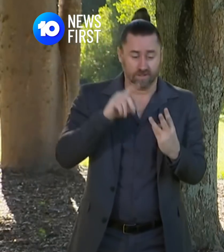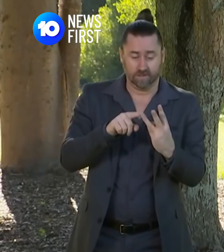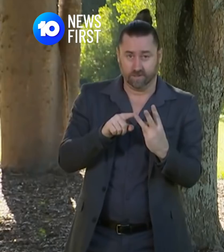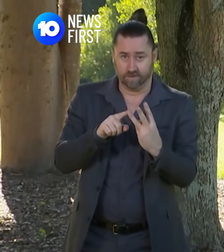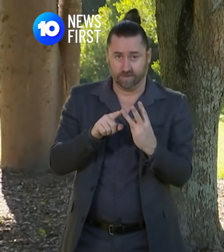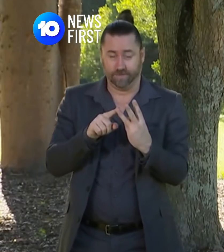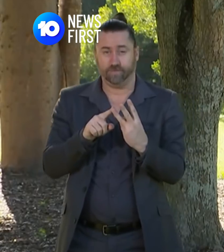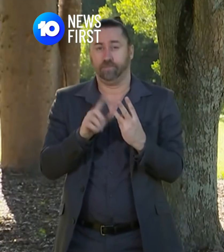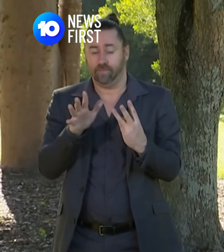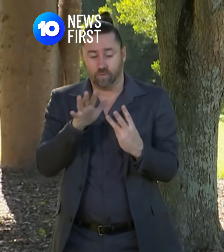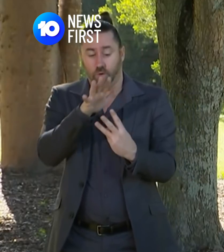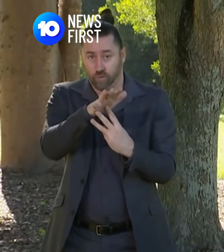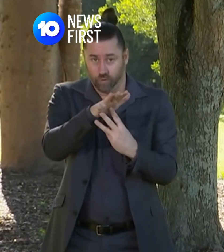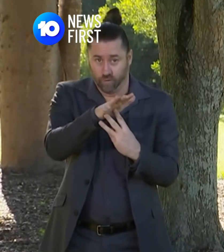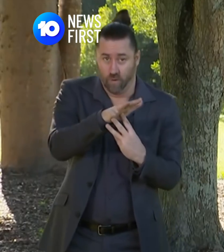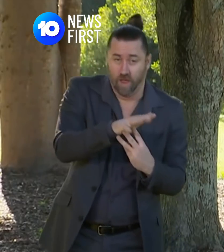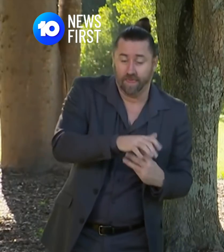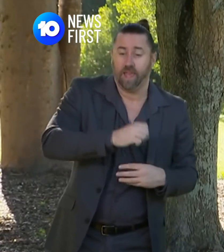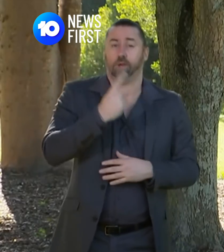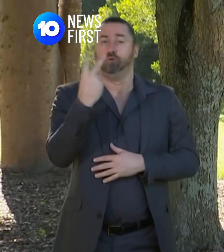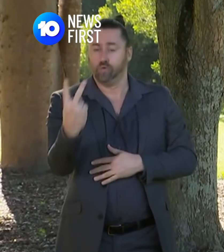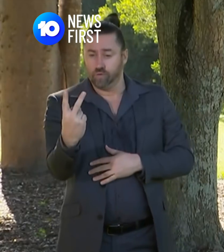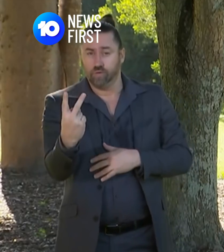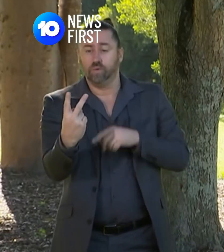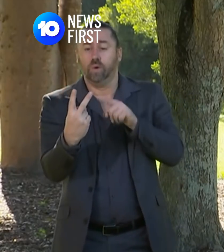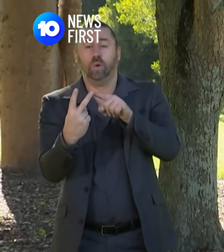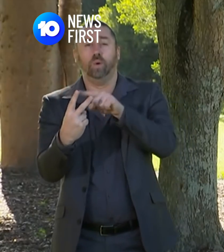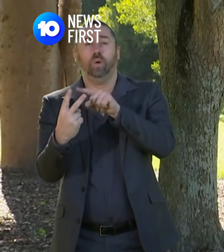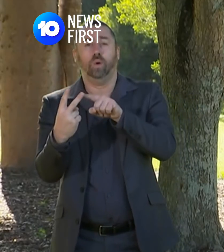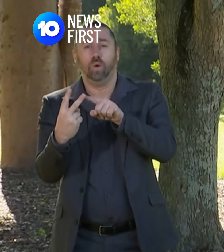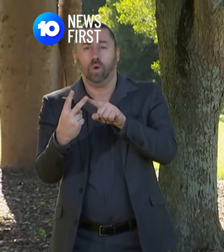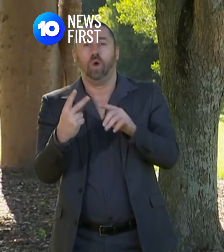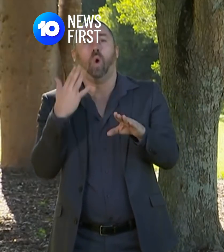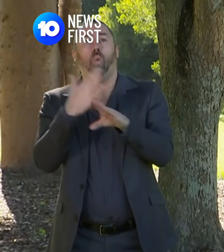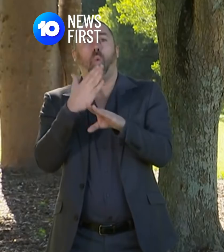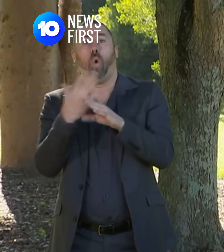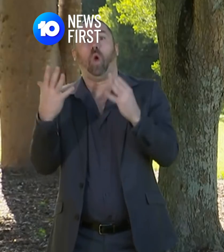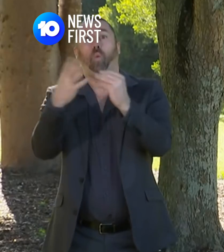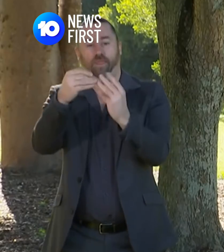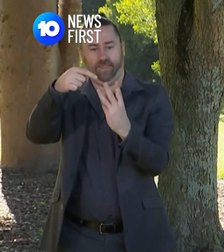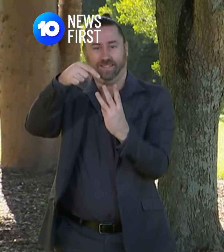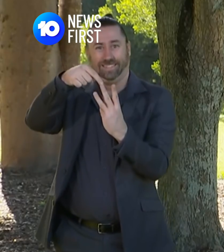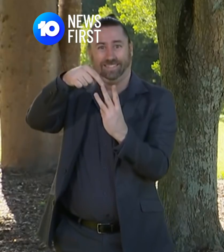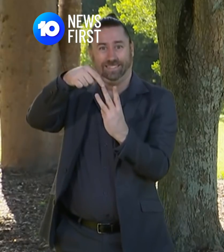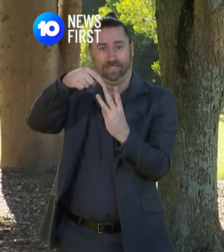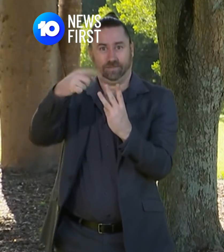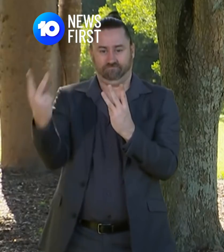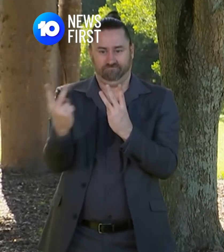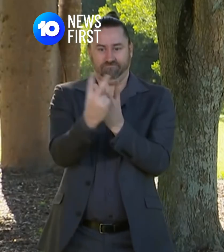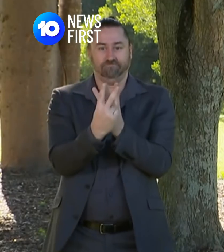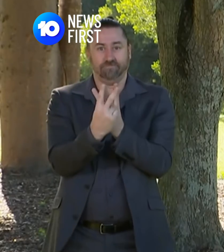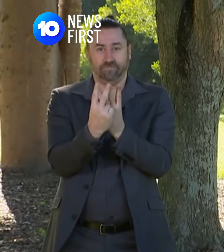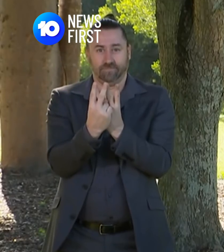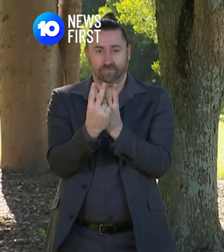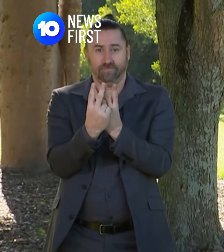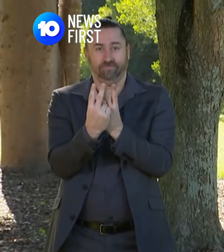cluster. Then we have two colleagues of the second new case who have tested